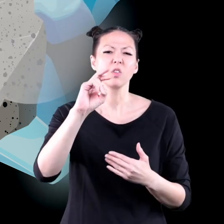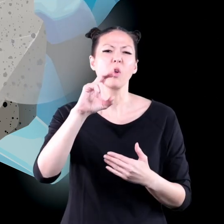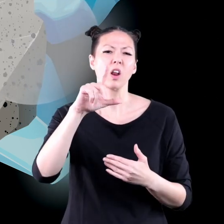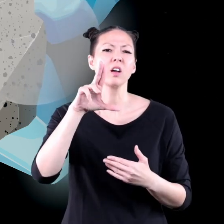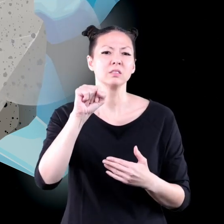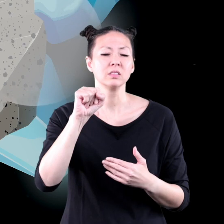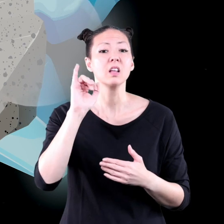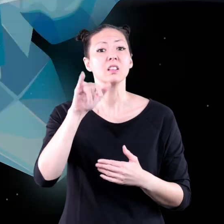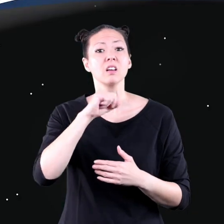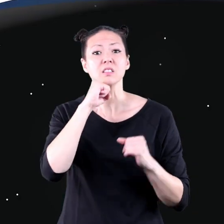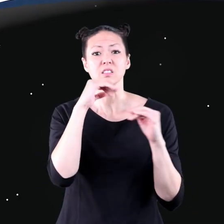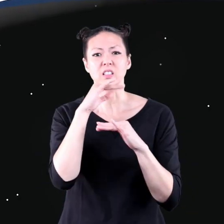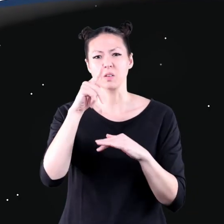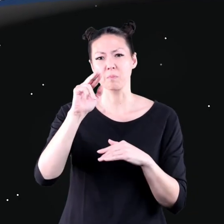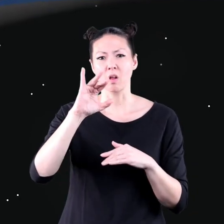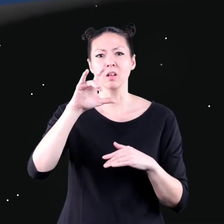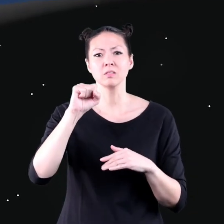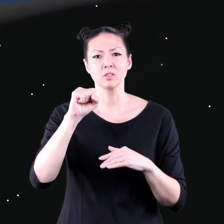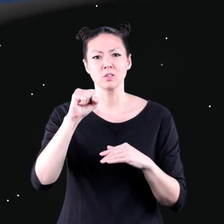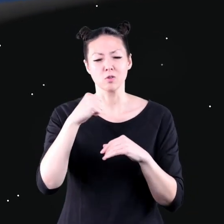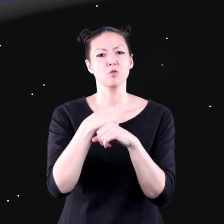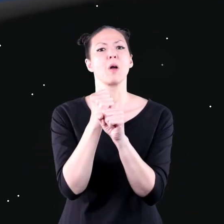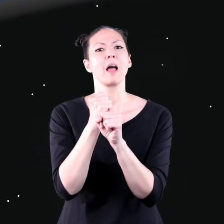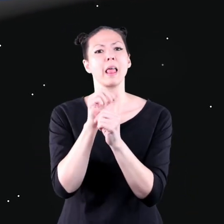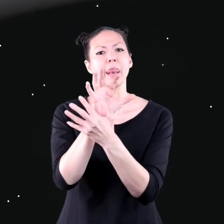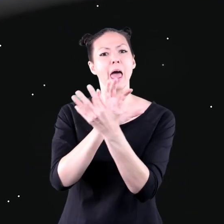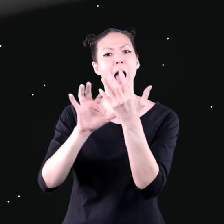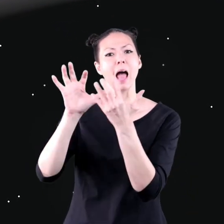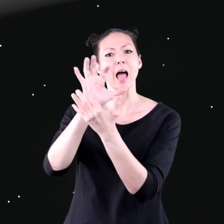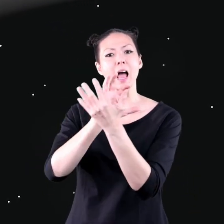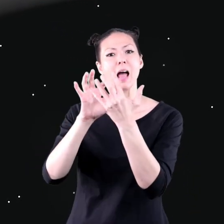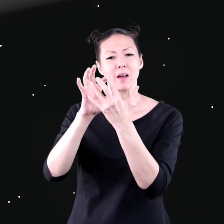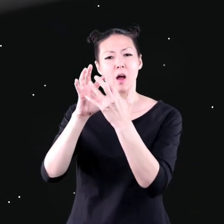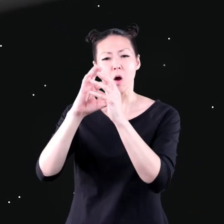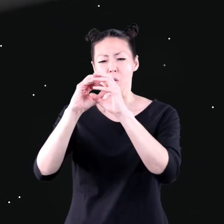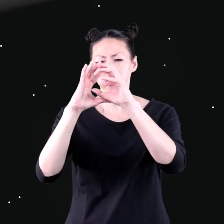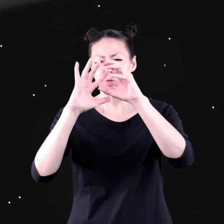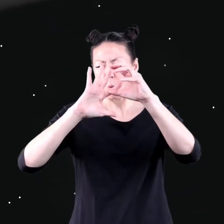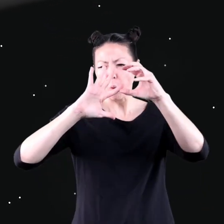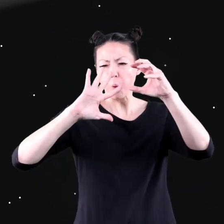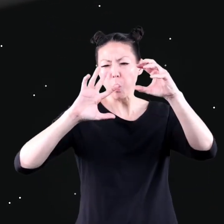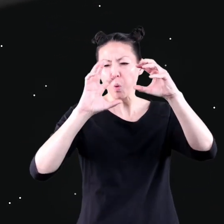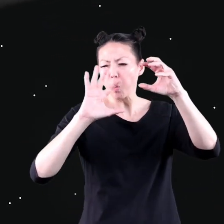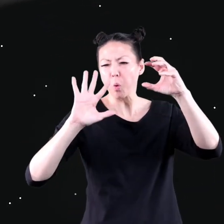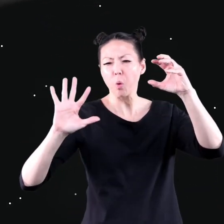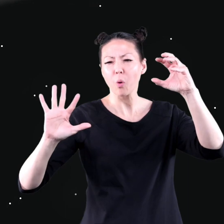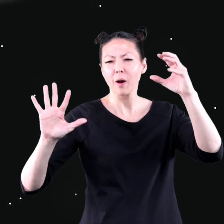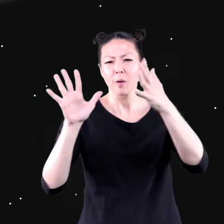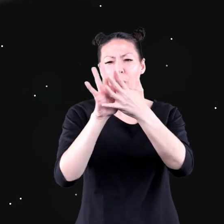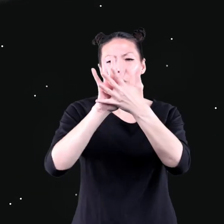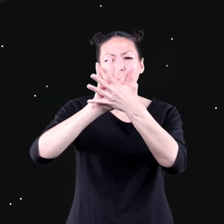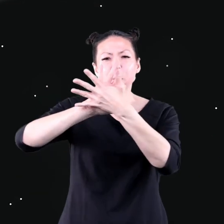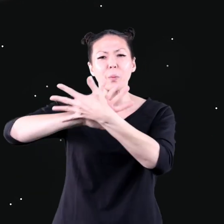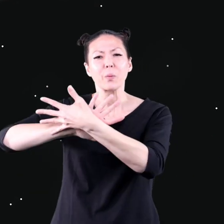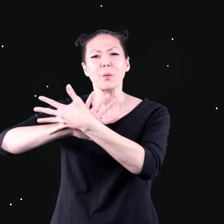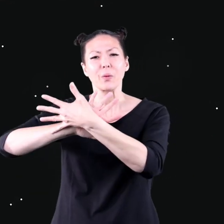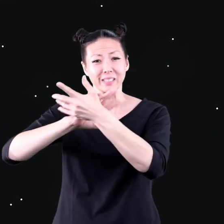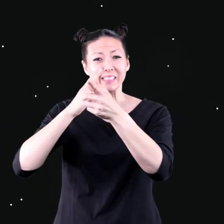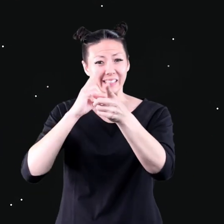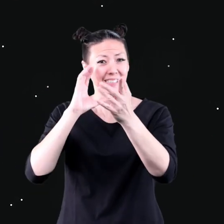nucleus. These dust particles create a cloud at the head of the comet called a comma.